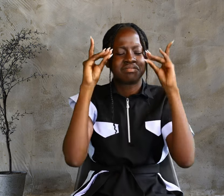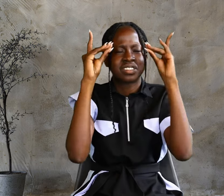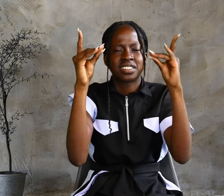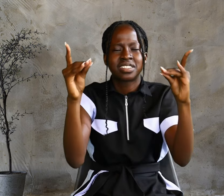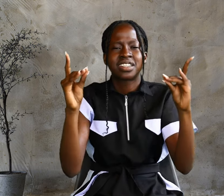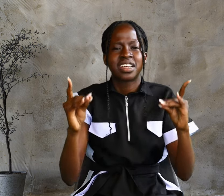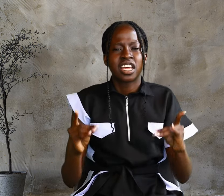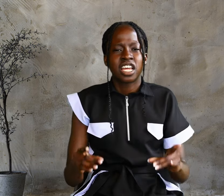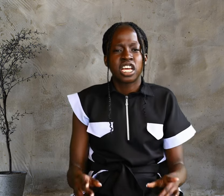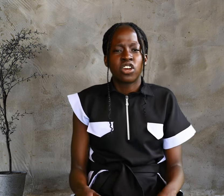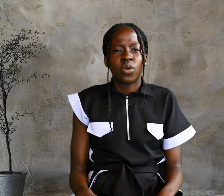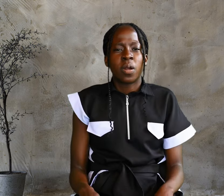of God.